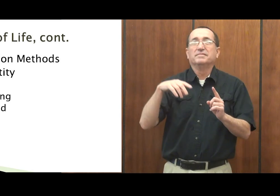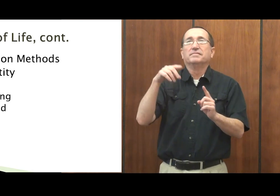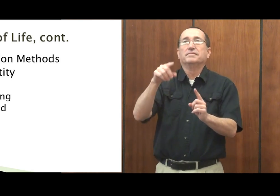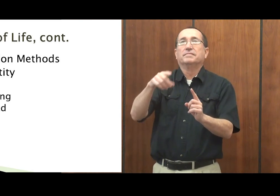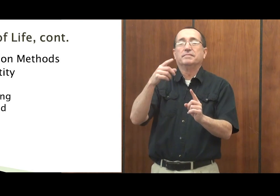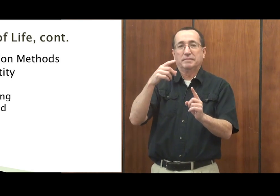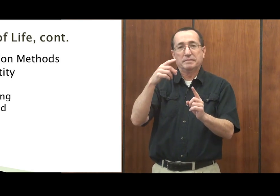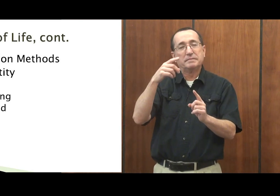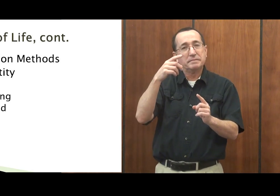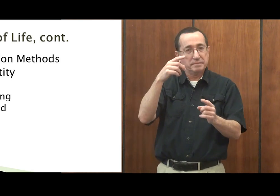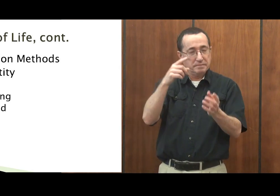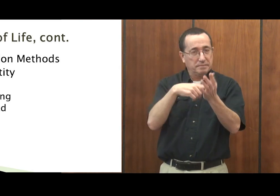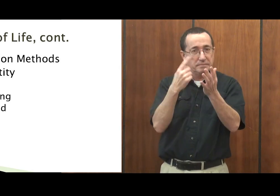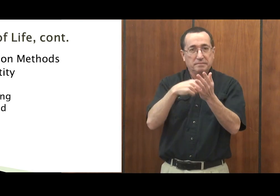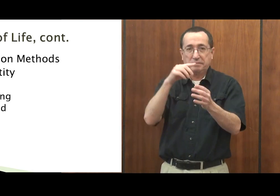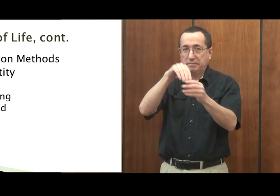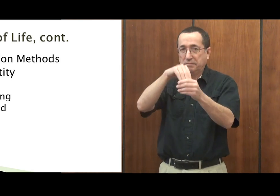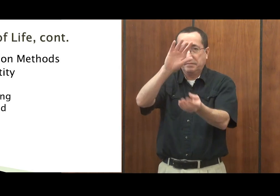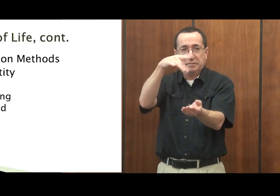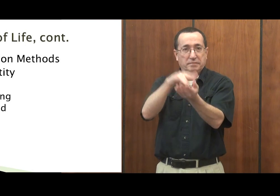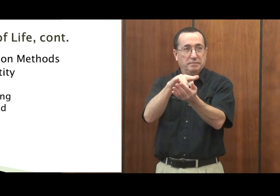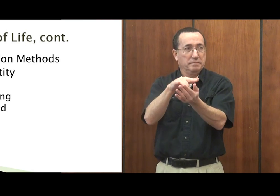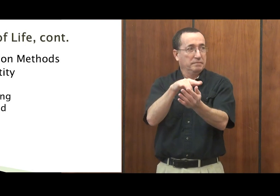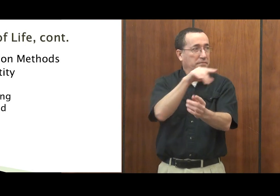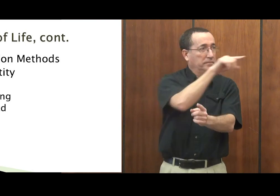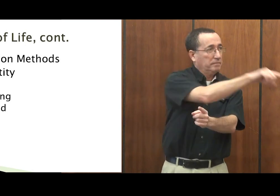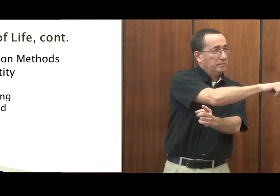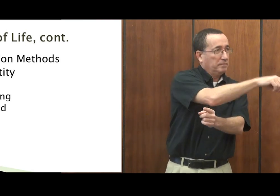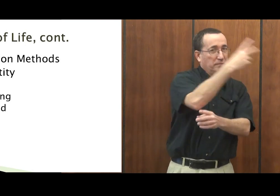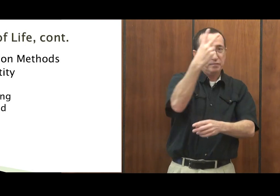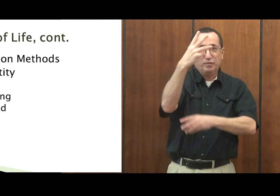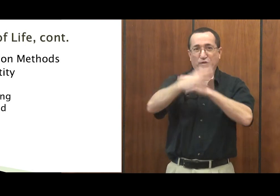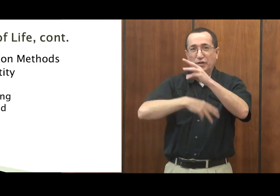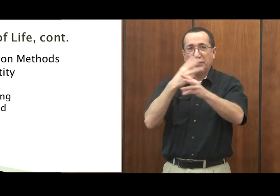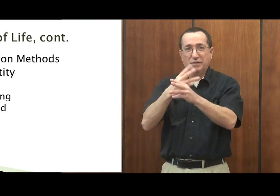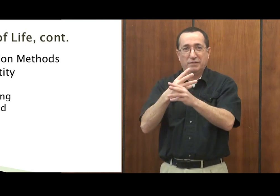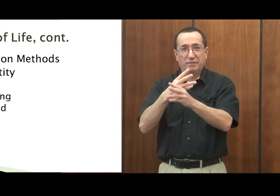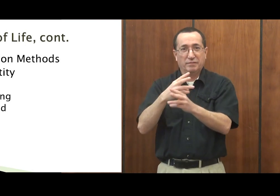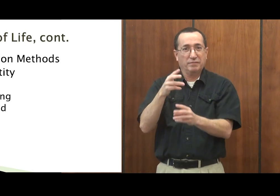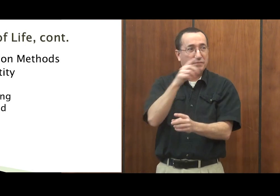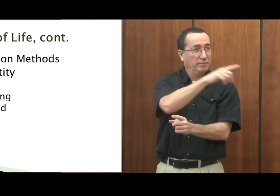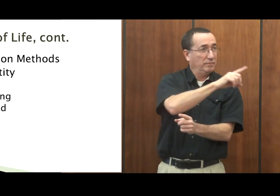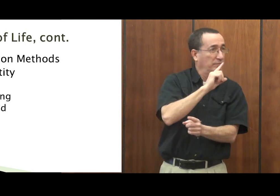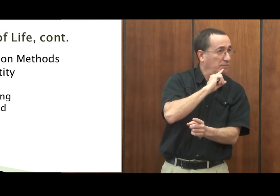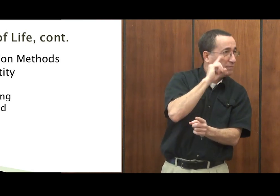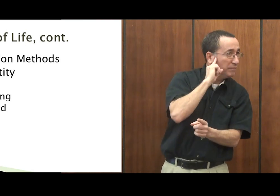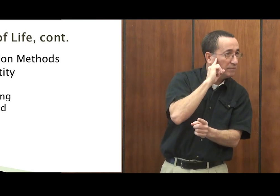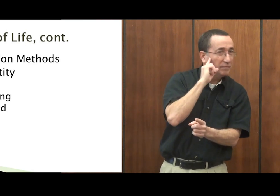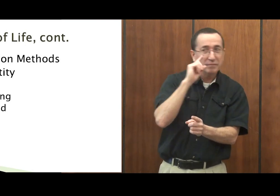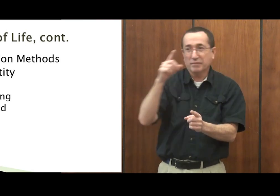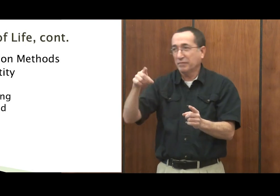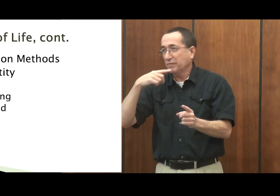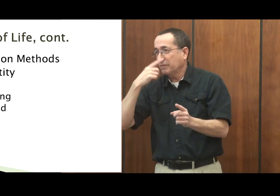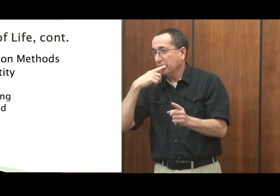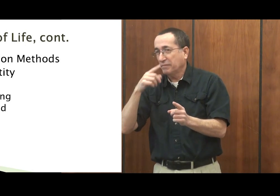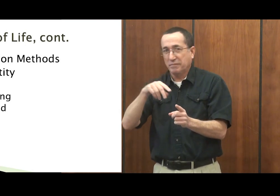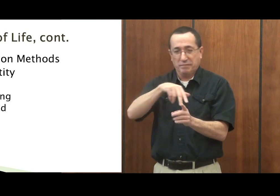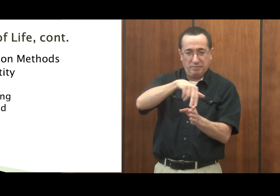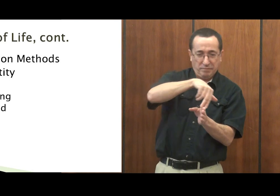themselves hard of hearing. Sometimes you're stuck in the middle of two worlds. It's a difficult place to be. You're not in the deaf world.